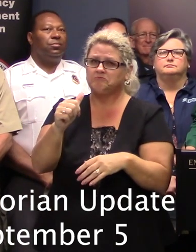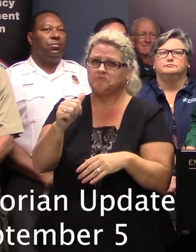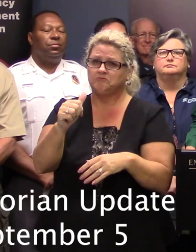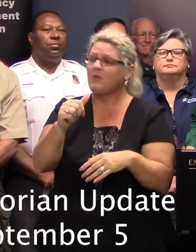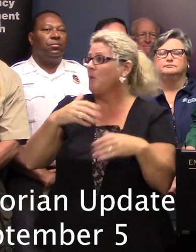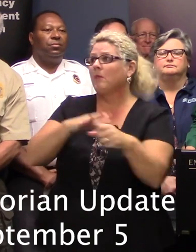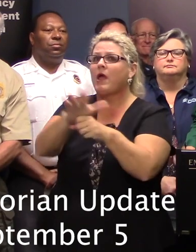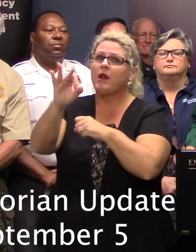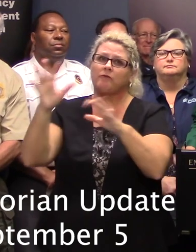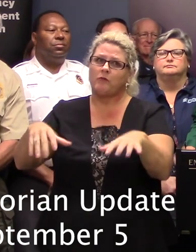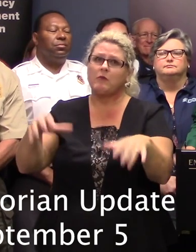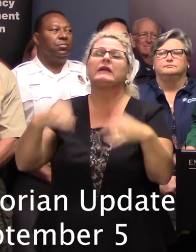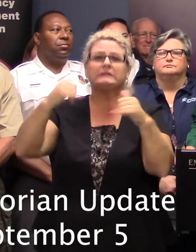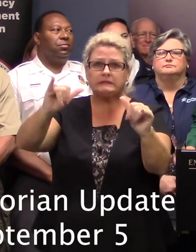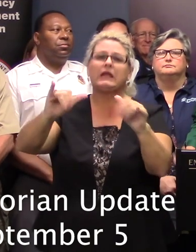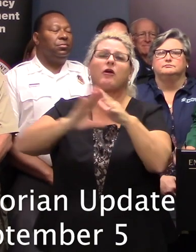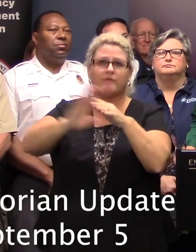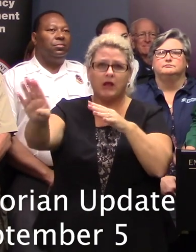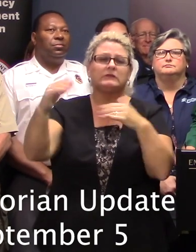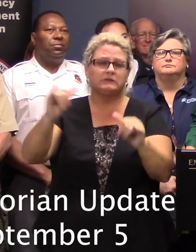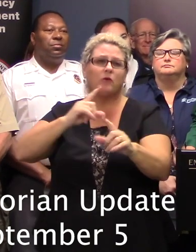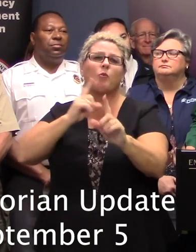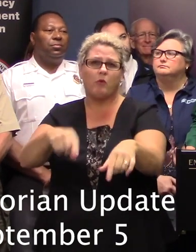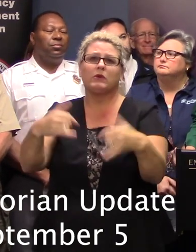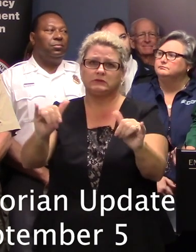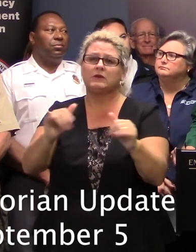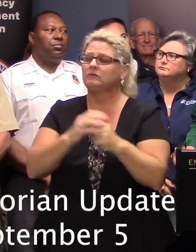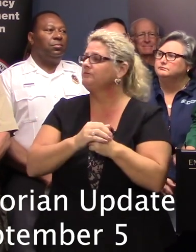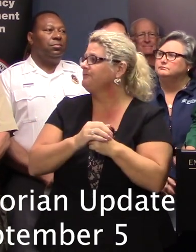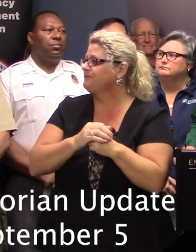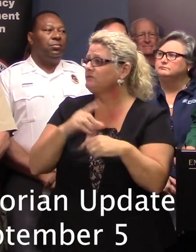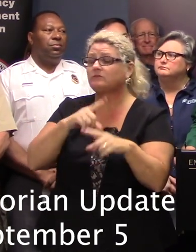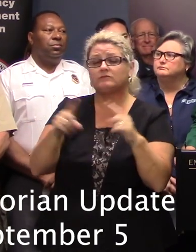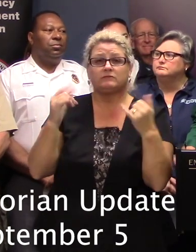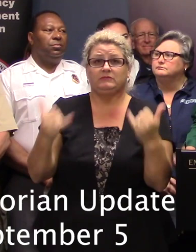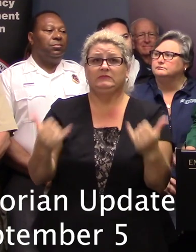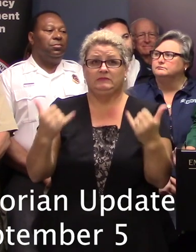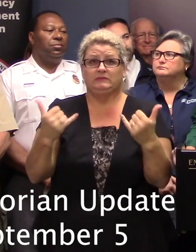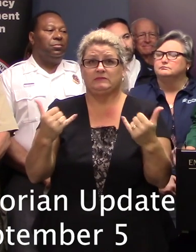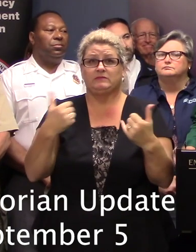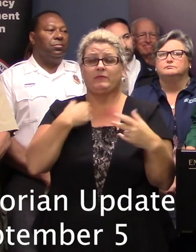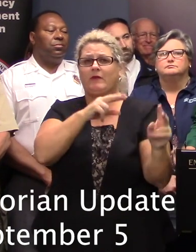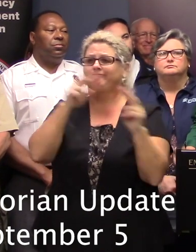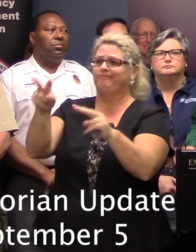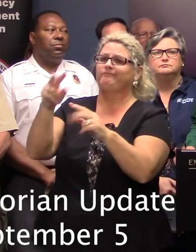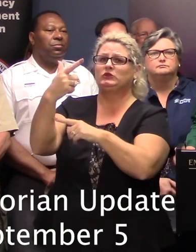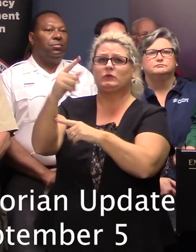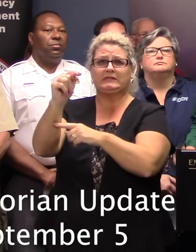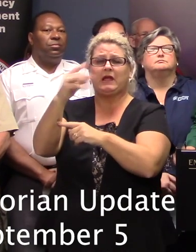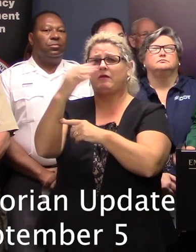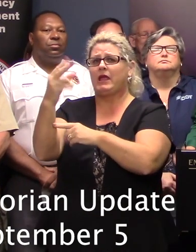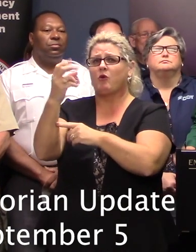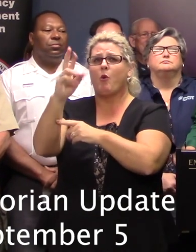And, of course, there's still under the evacuation order. But now we're turning towards Georgetown and Horry County,